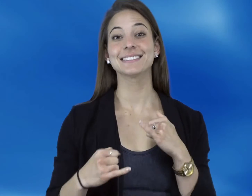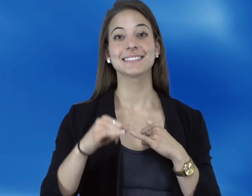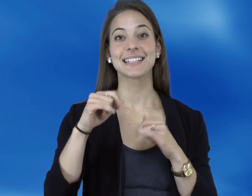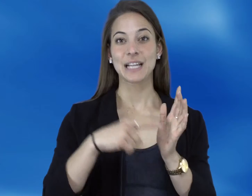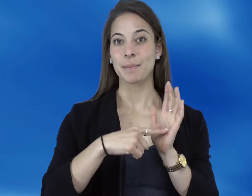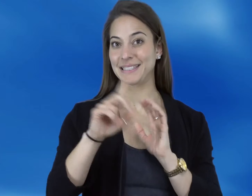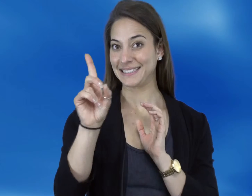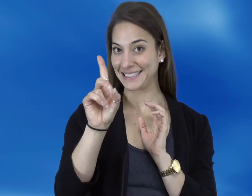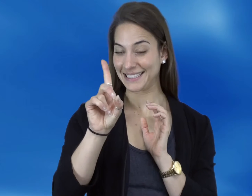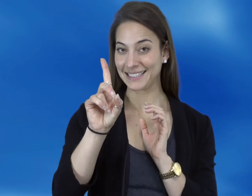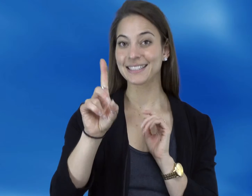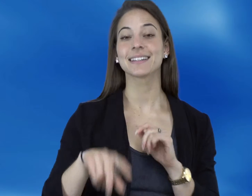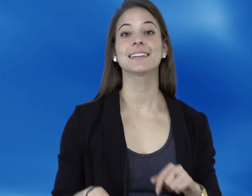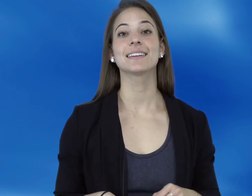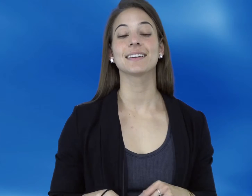And lastly, sample D